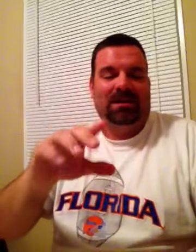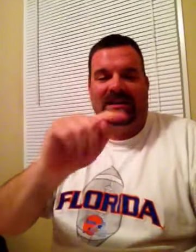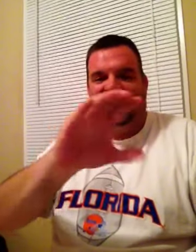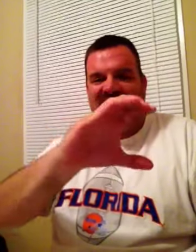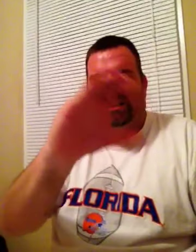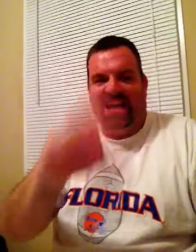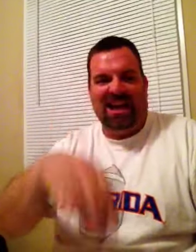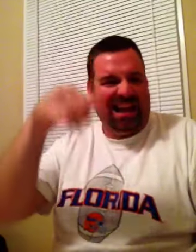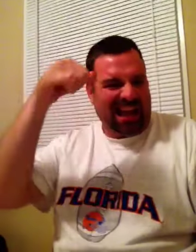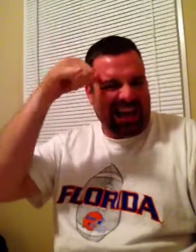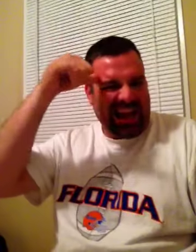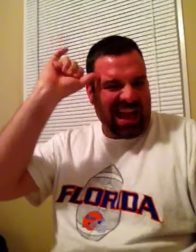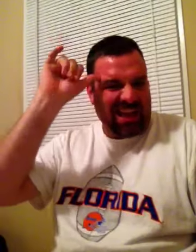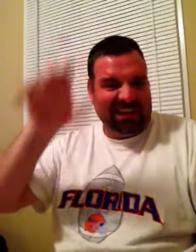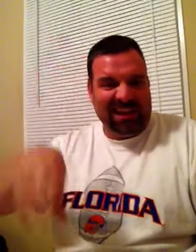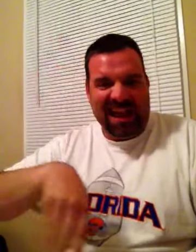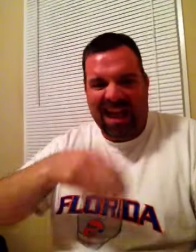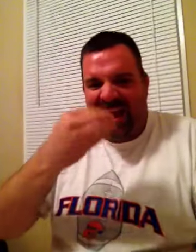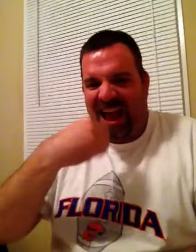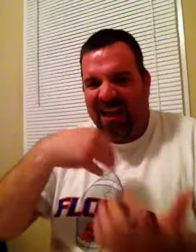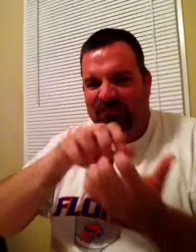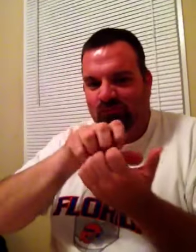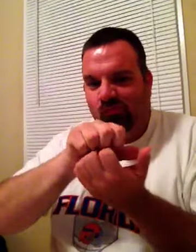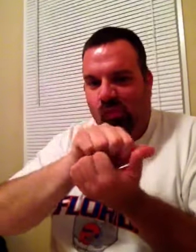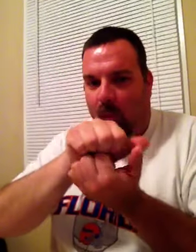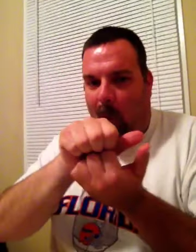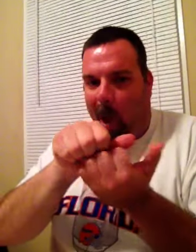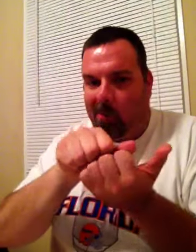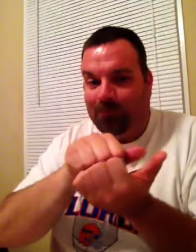and True Blood in a butcher shop.